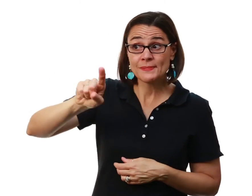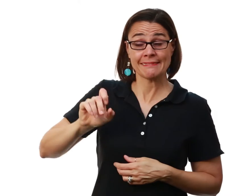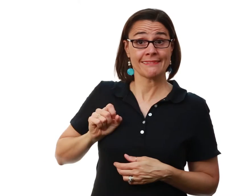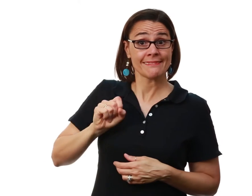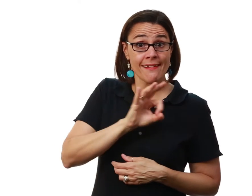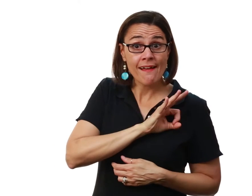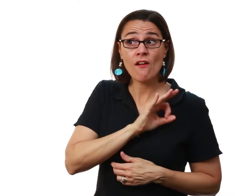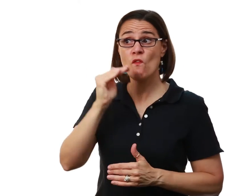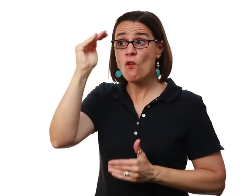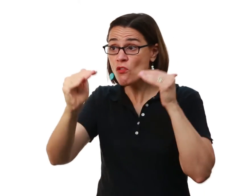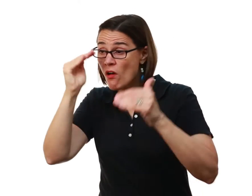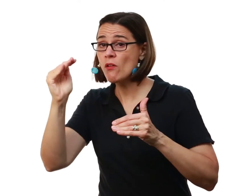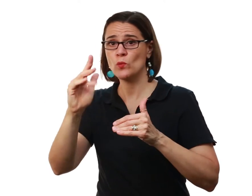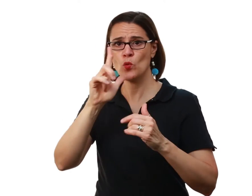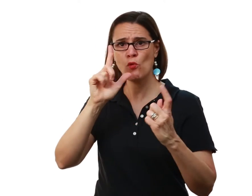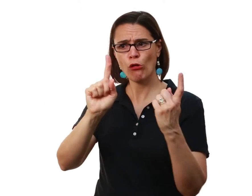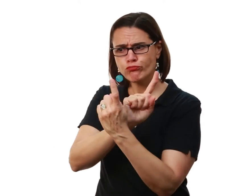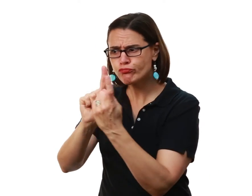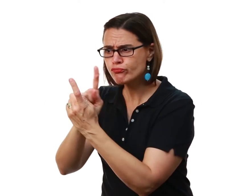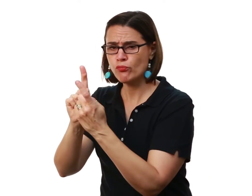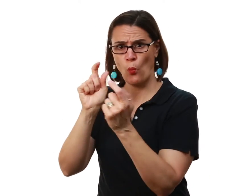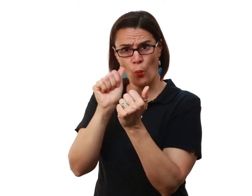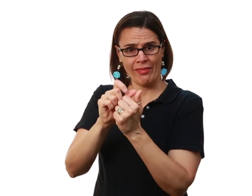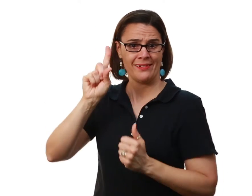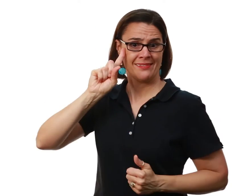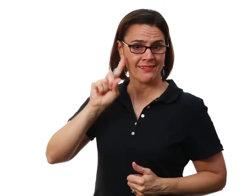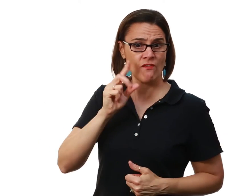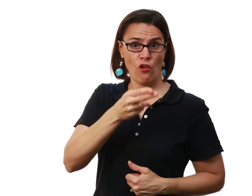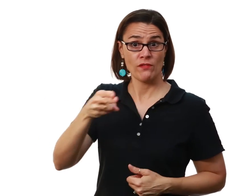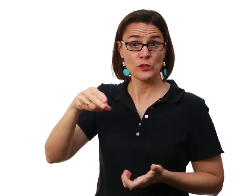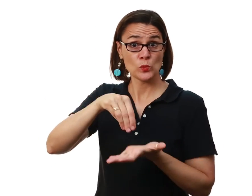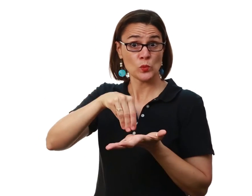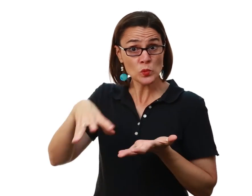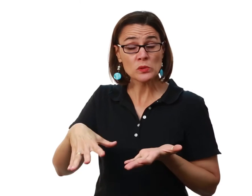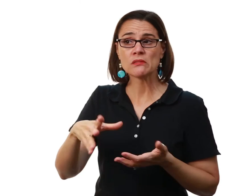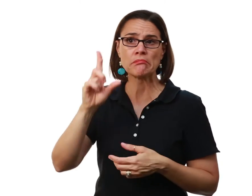Are for our staff, for the adults who are working closely with our deaf and hard of hearing students